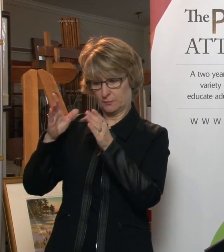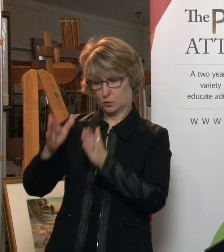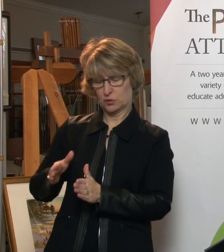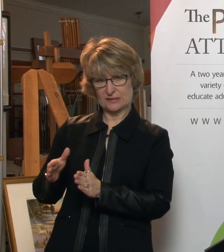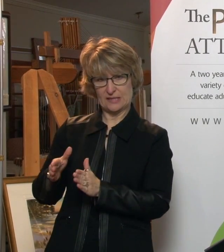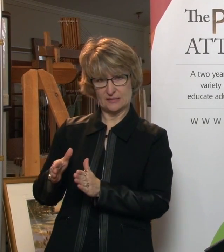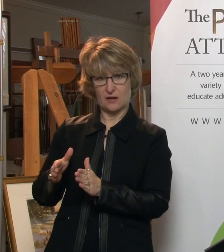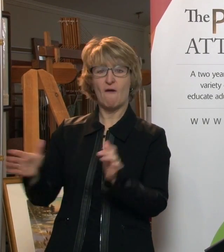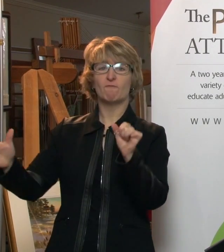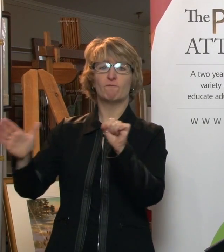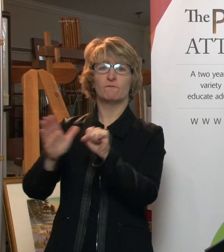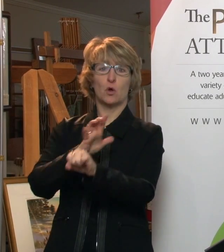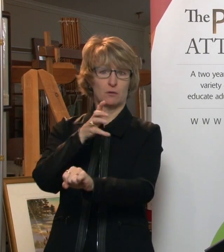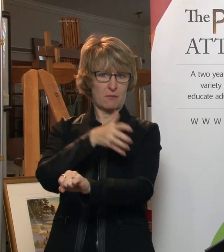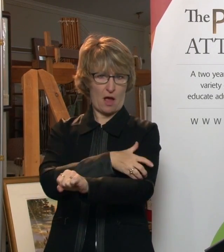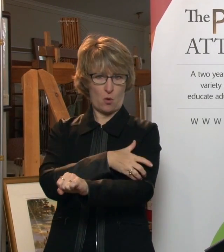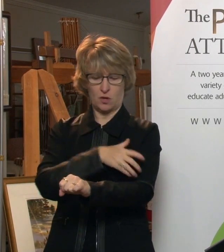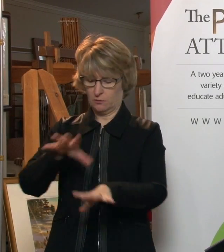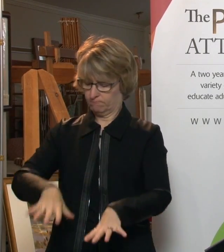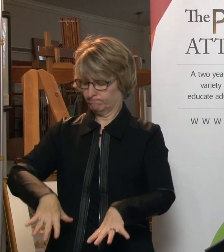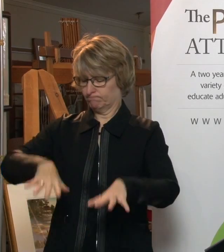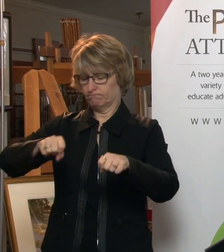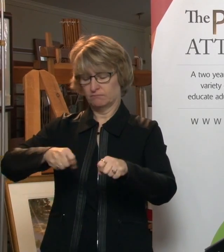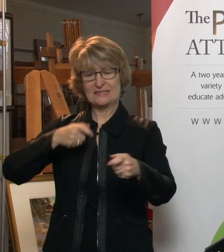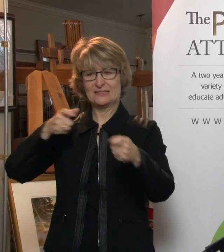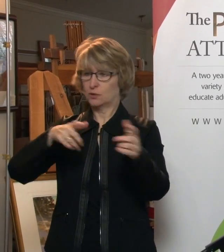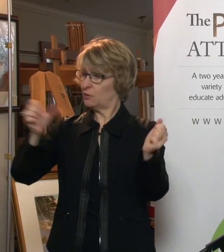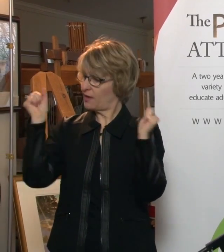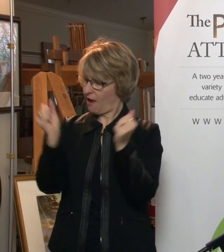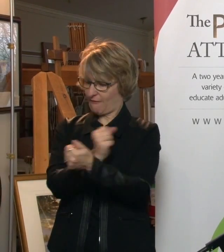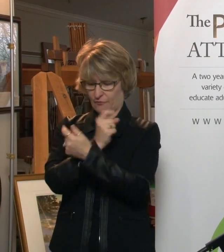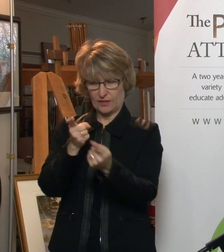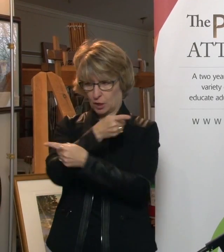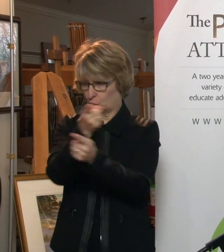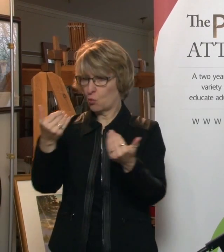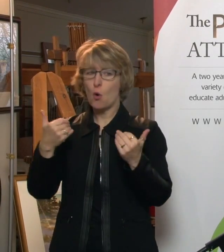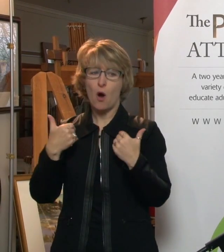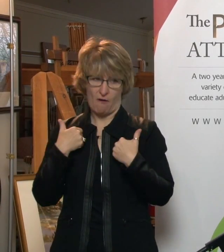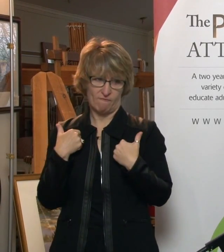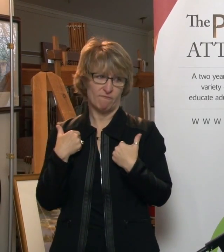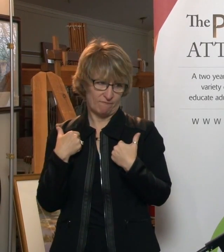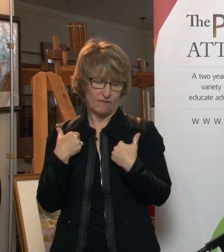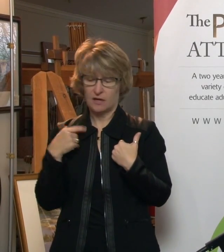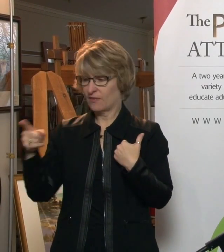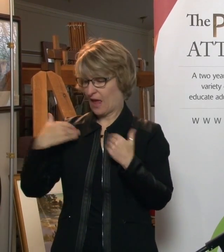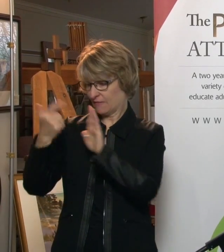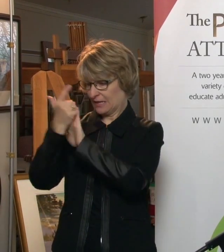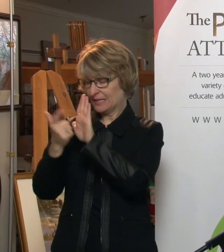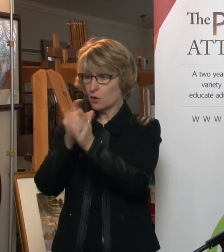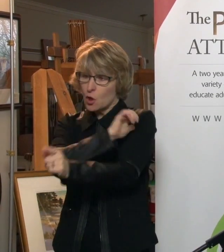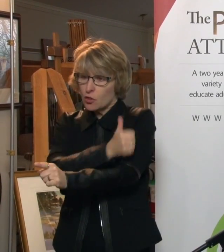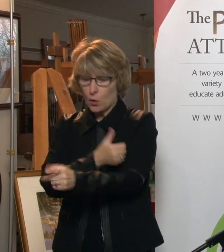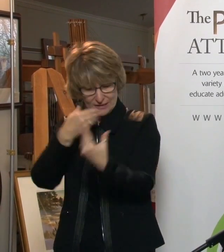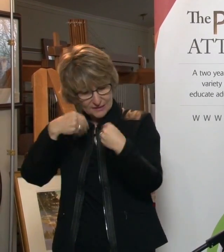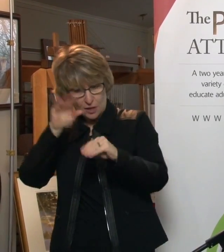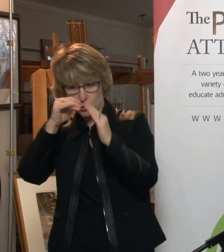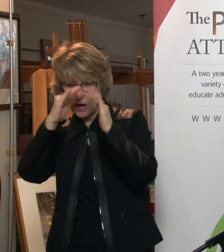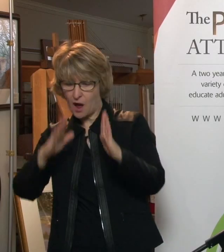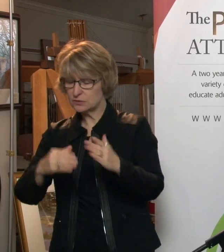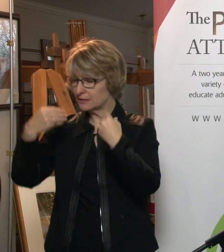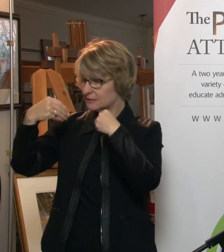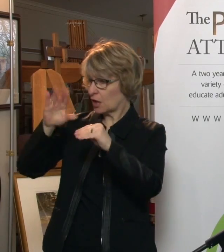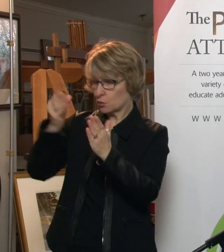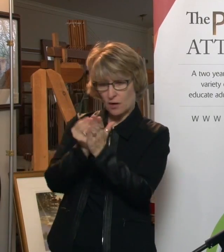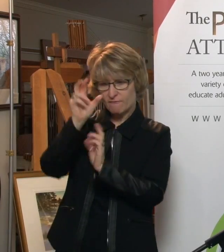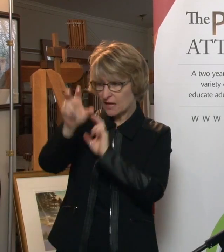document, full power to deal with all of your assets. They have the legal authority to sell your house, to sell your investments, et